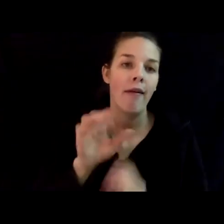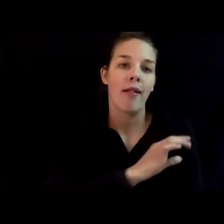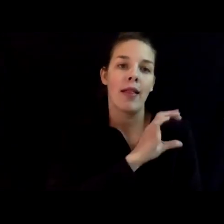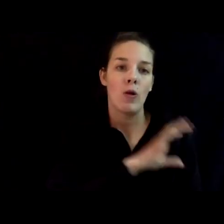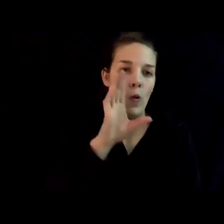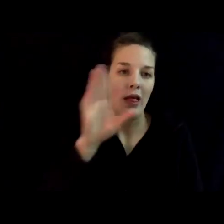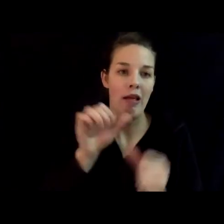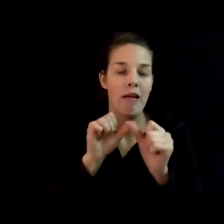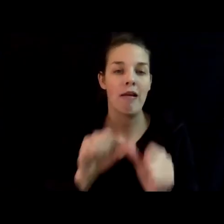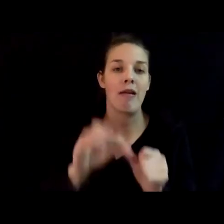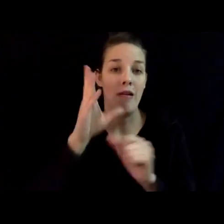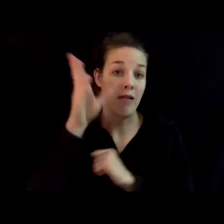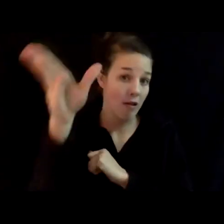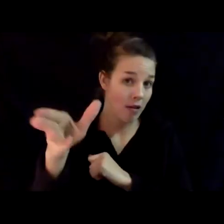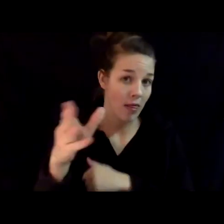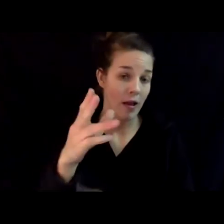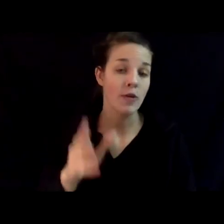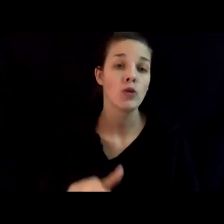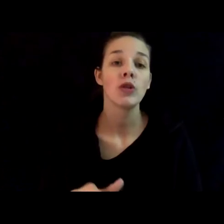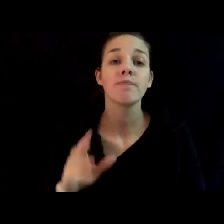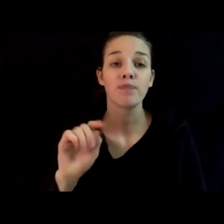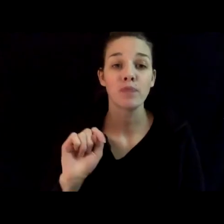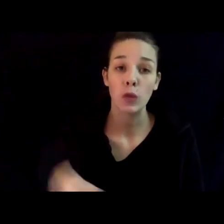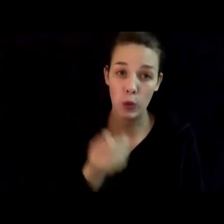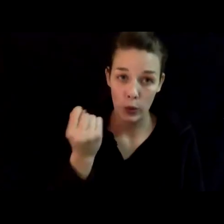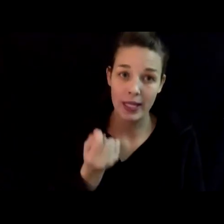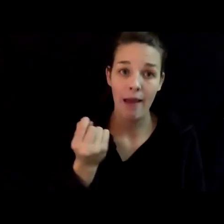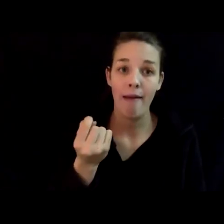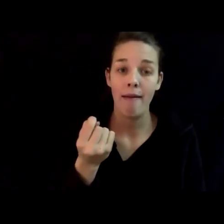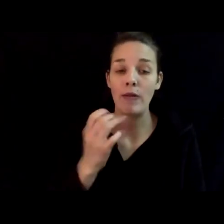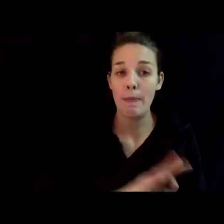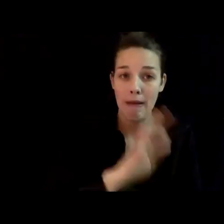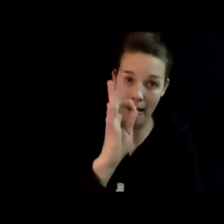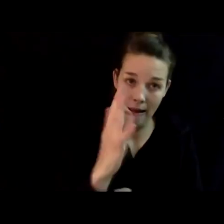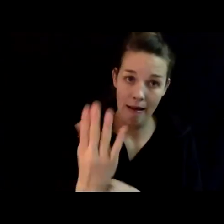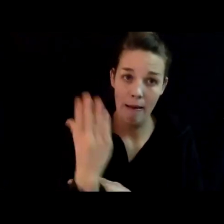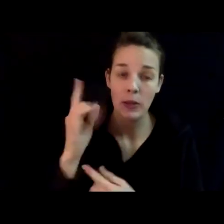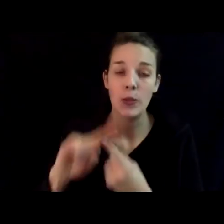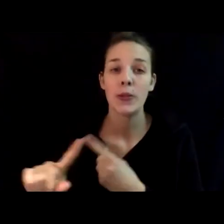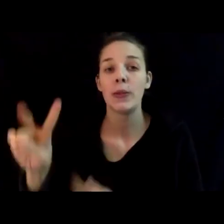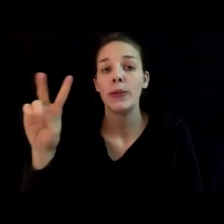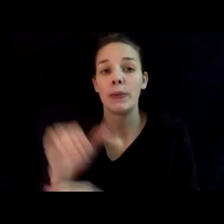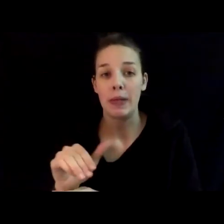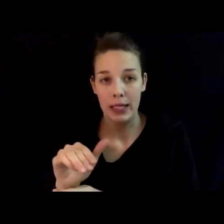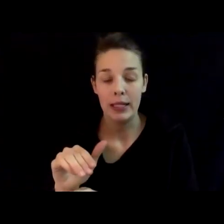for the foreseeable future on Tuesdays from 9 a.m. to 2 p.m. at the Greater Quad